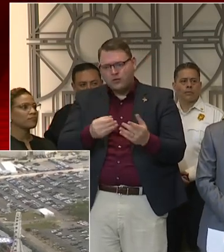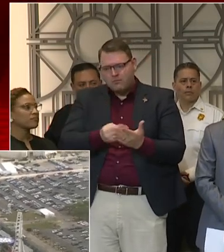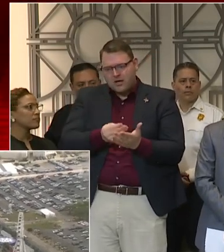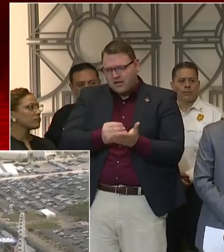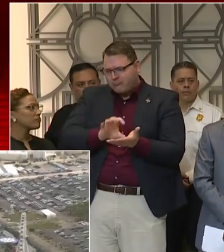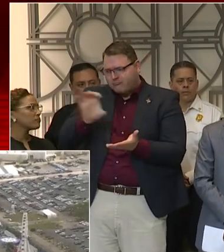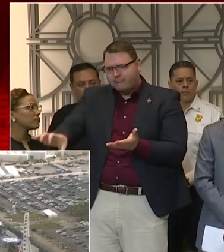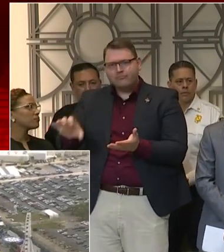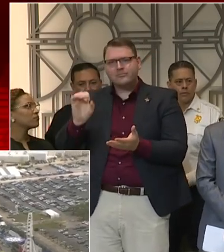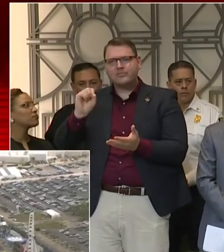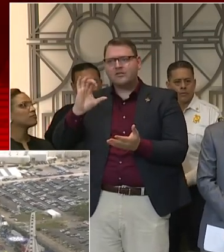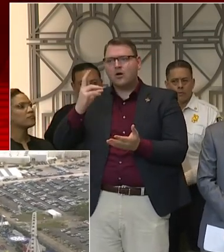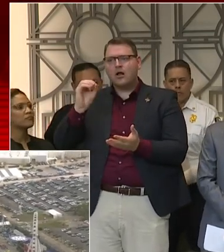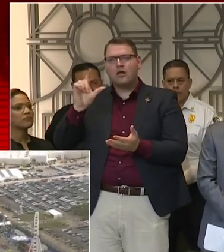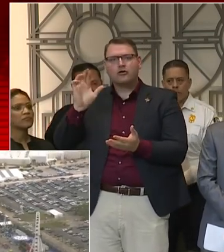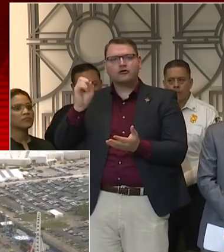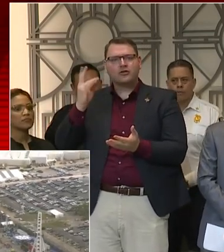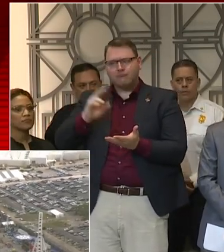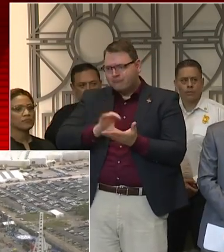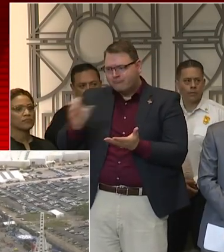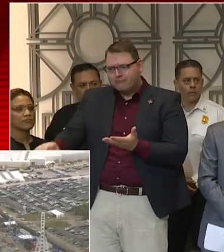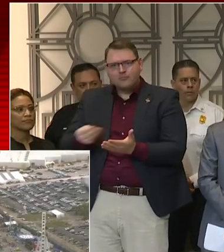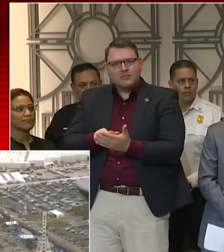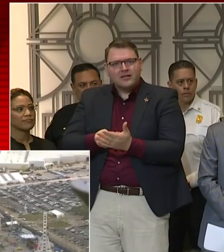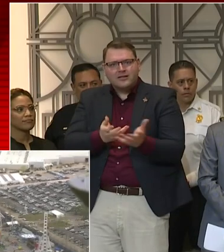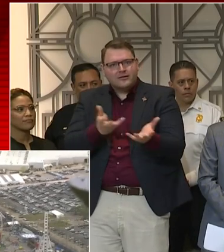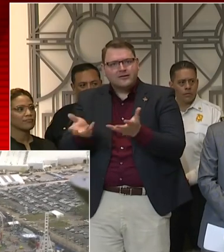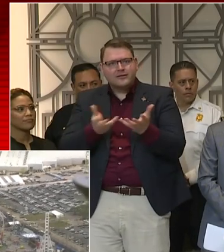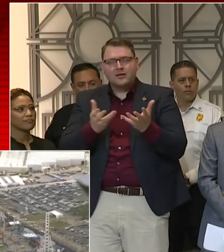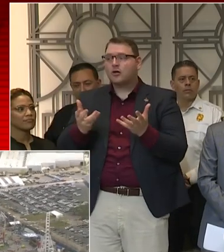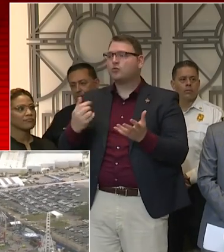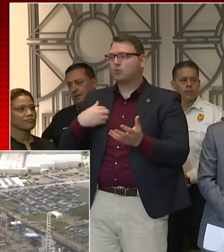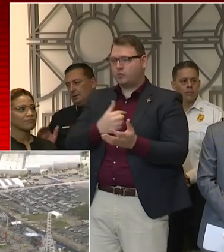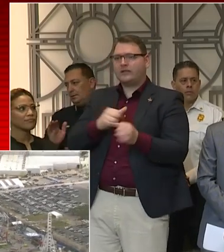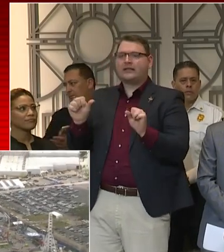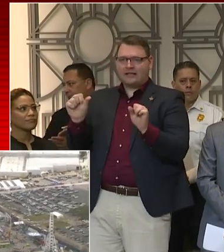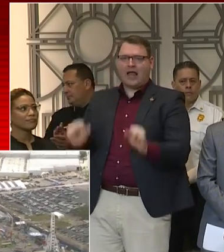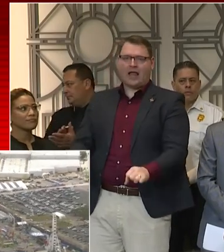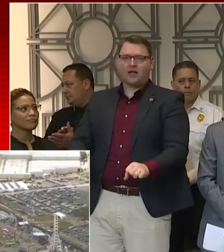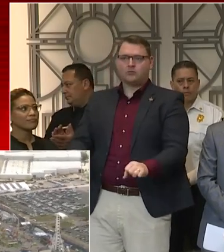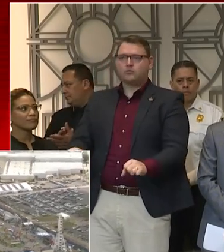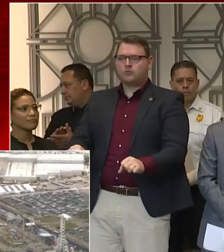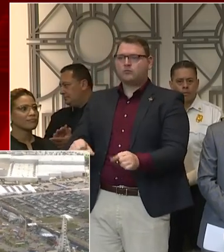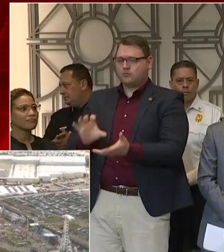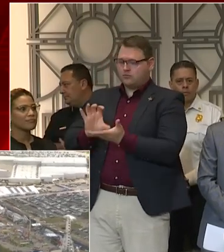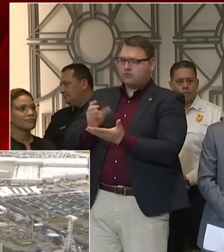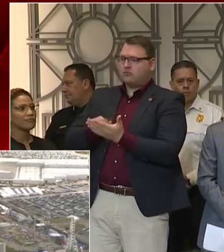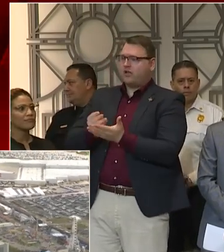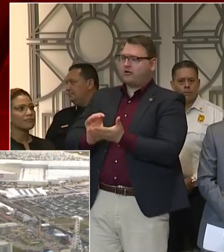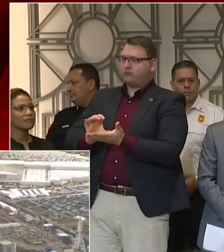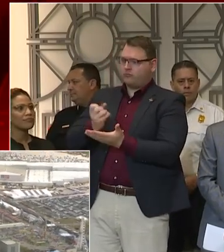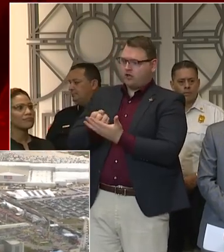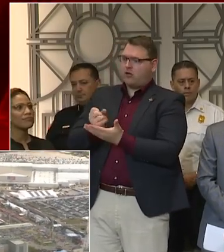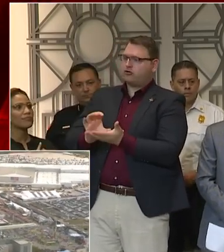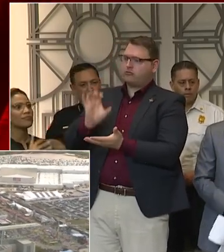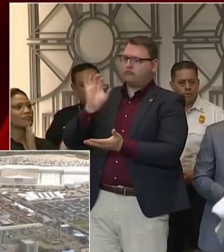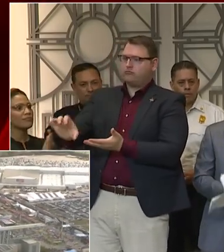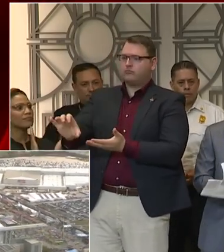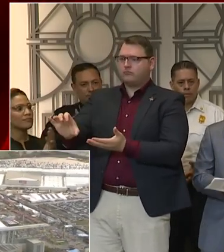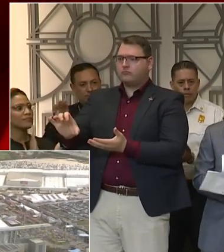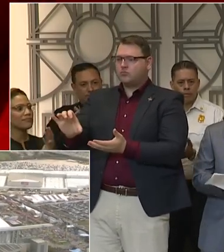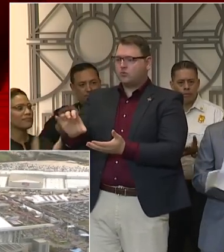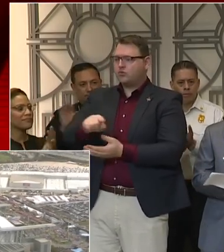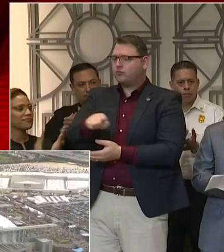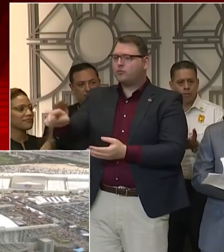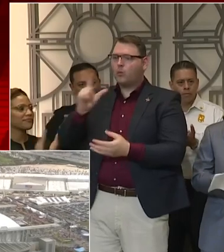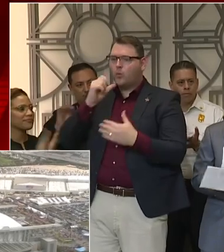committee, we are in a position to fulfill our annual contribution and commitment to youth and education.